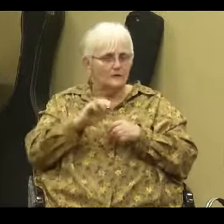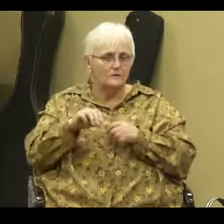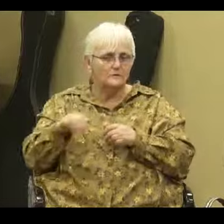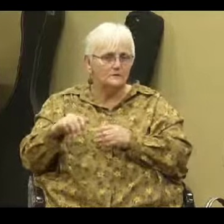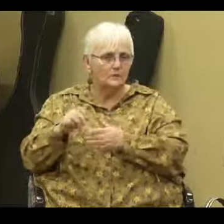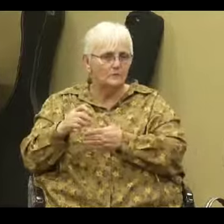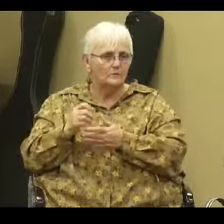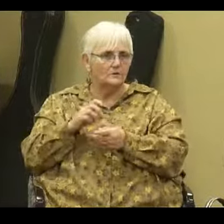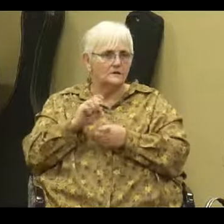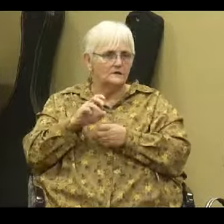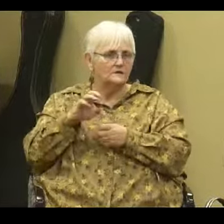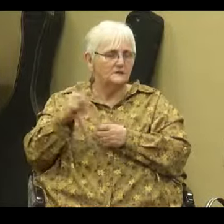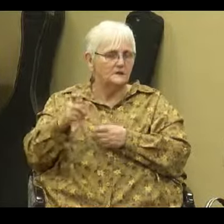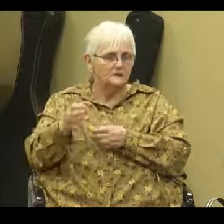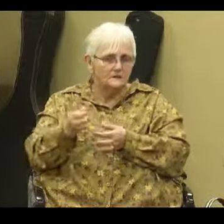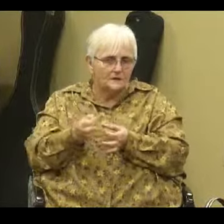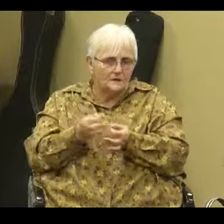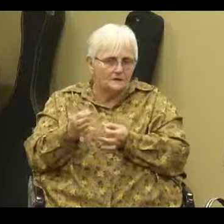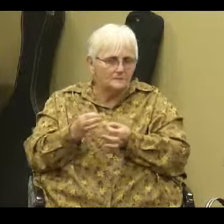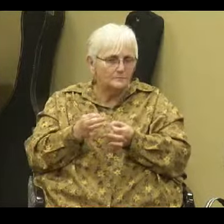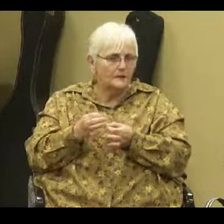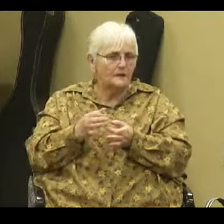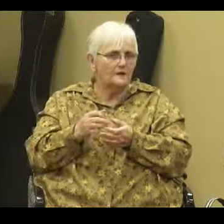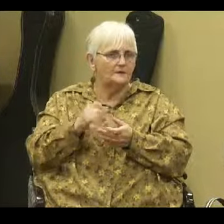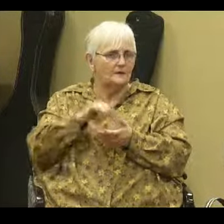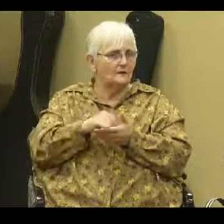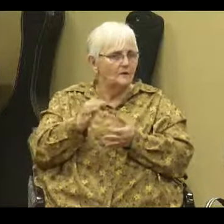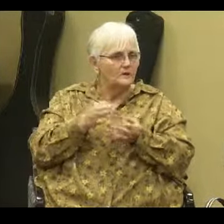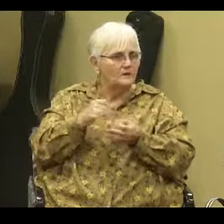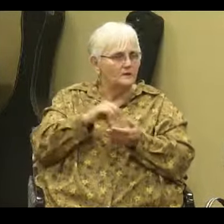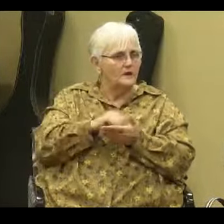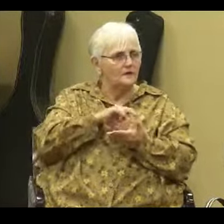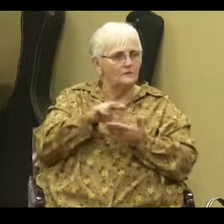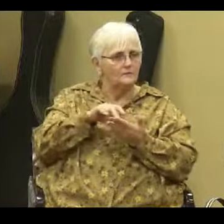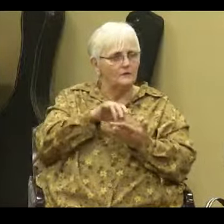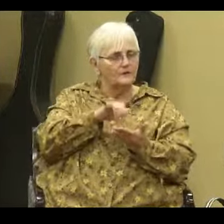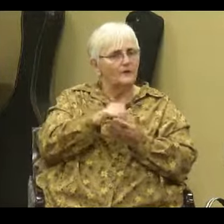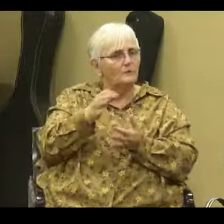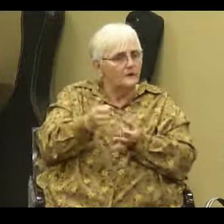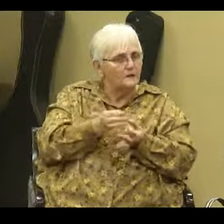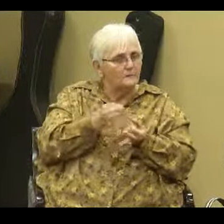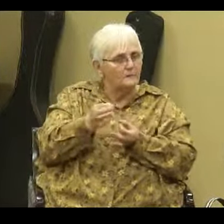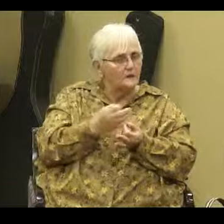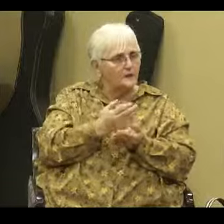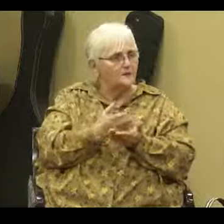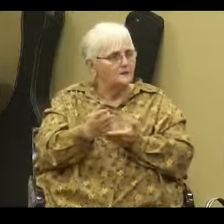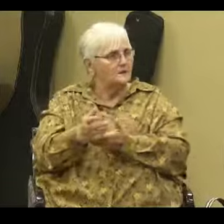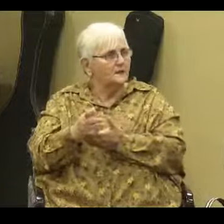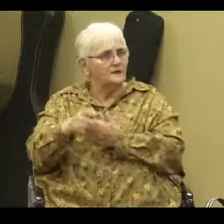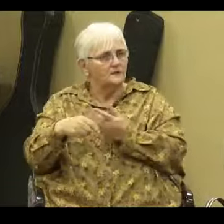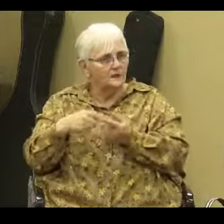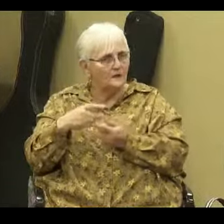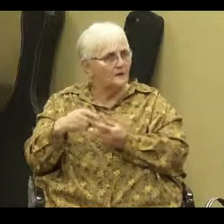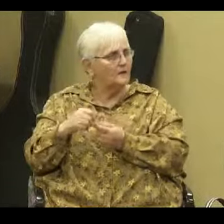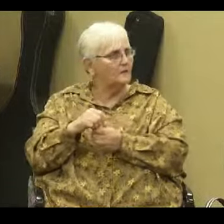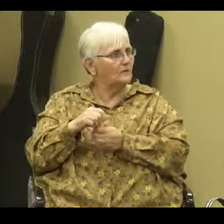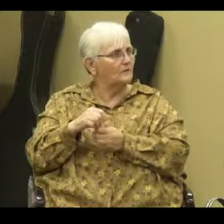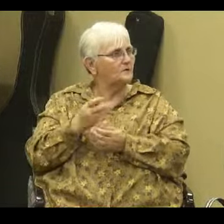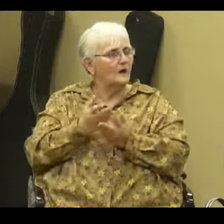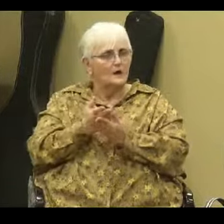explains the parable. And in that explanation, I'm going to read this. And in that explanation, he goes through some of the